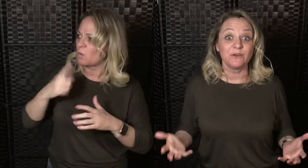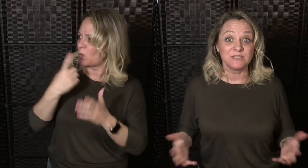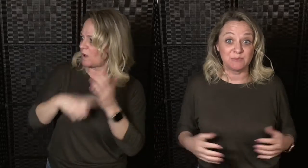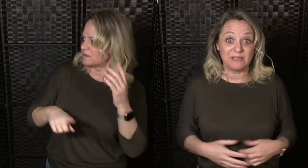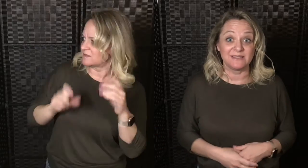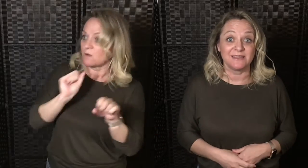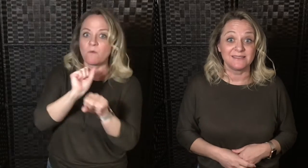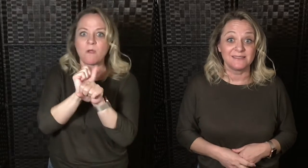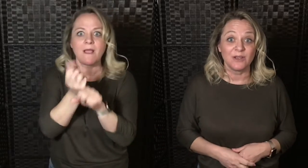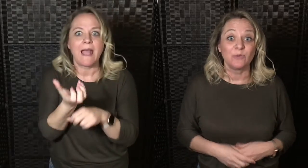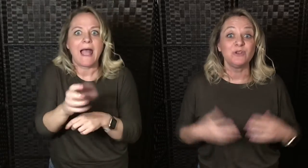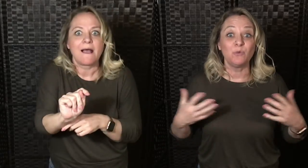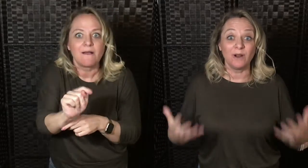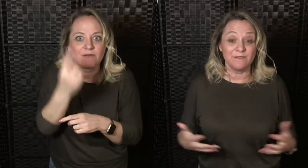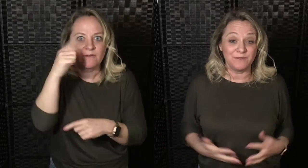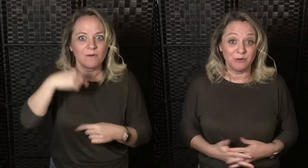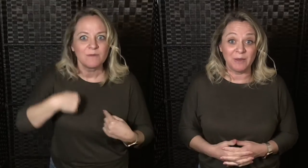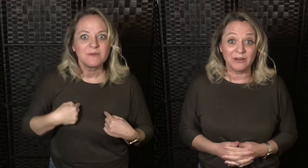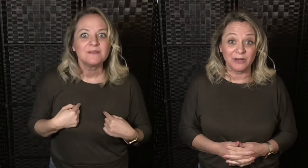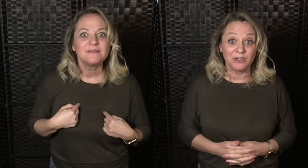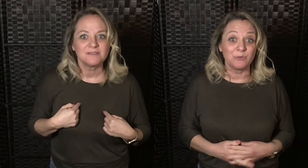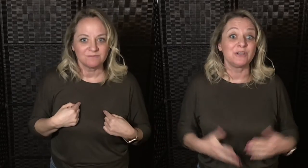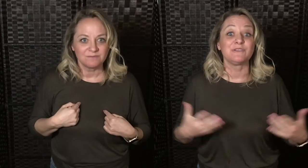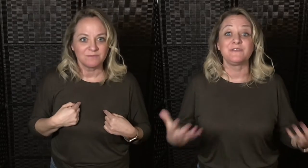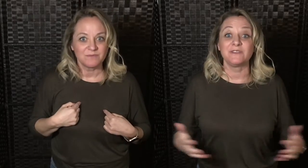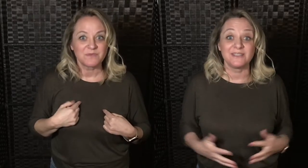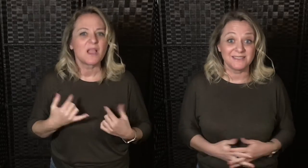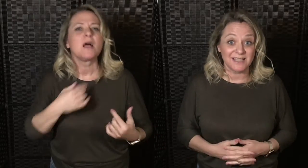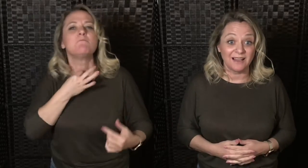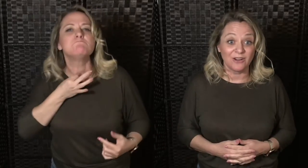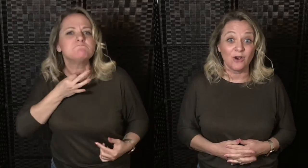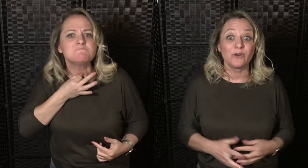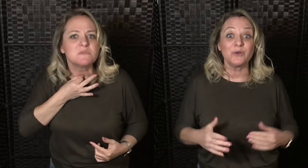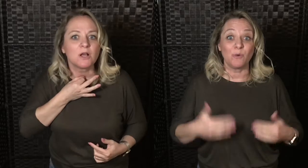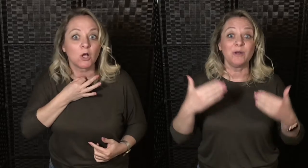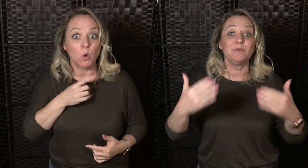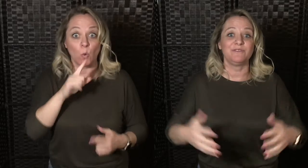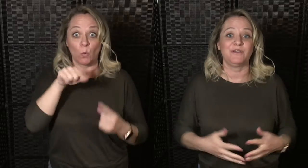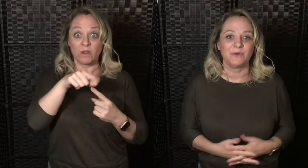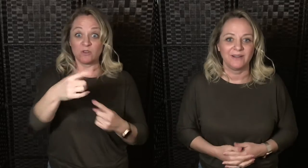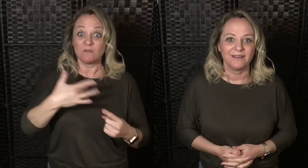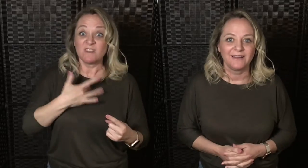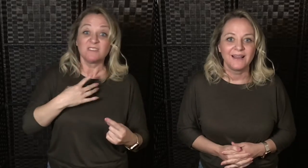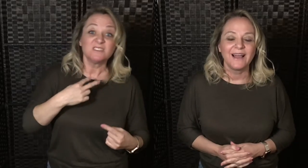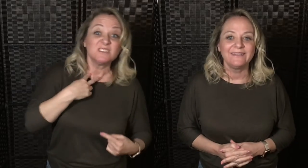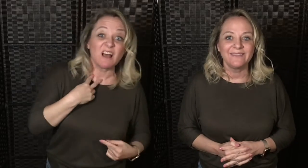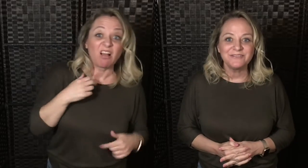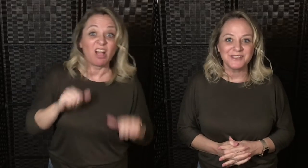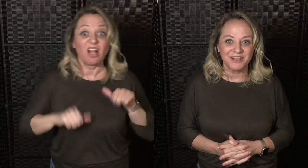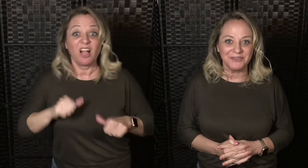those spaces, when you want to feel better, when you're feeling stuck, or you want to move forward? I'd love to know.